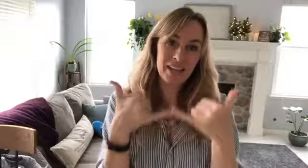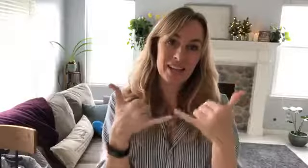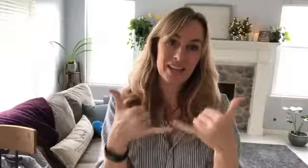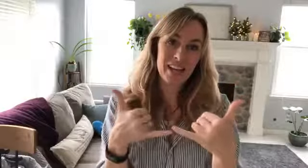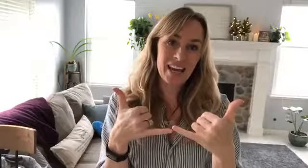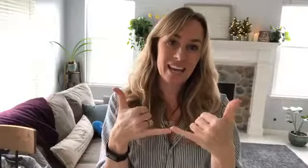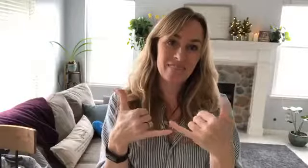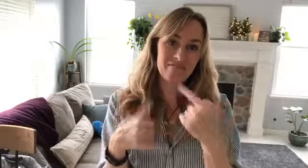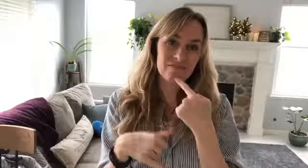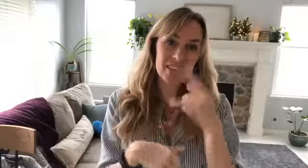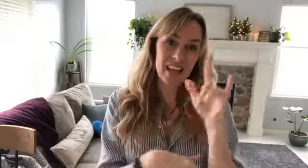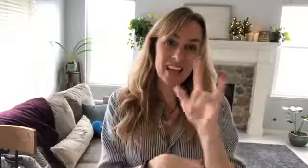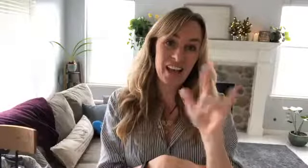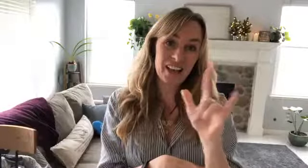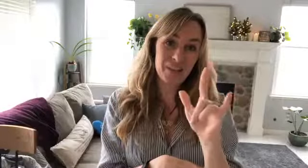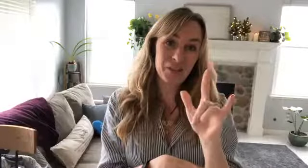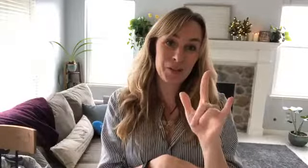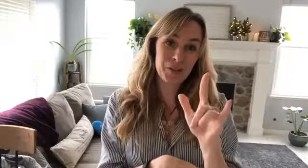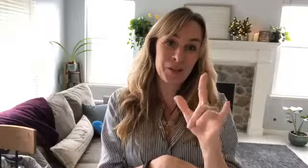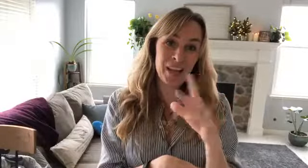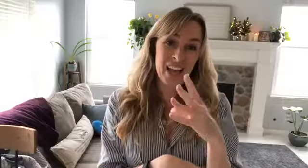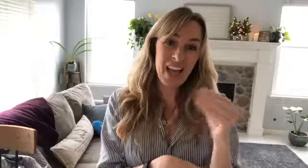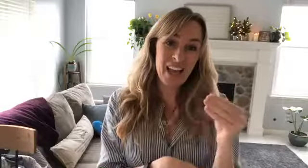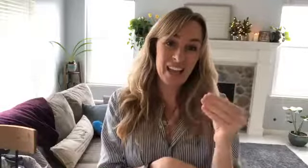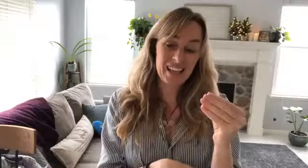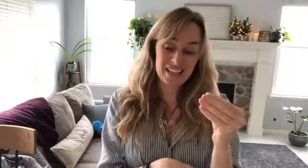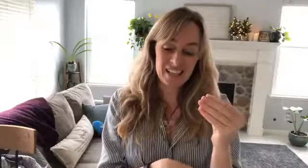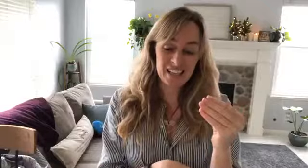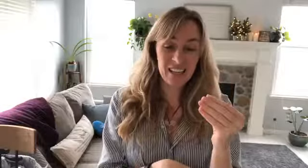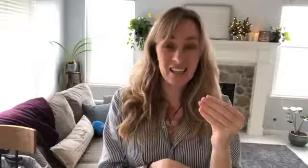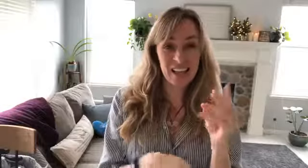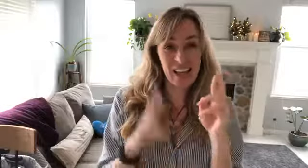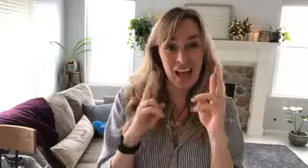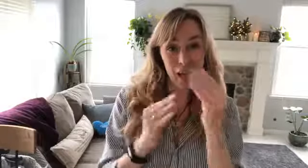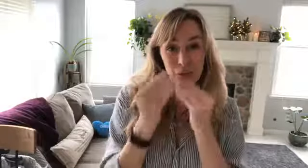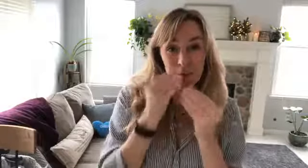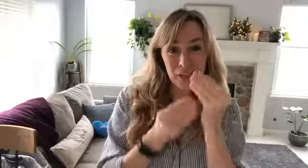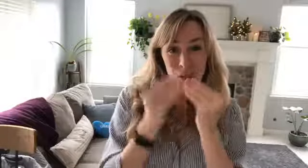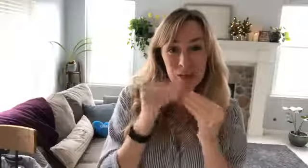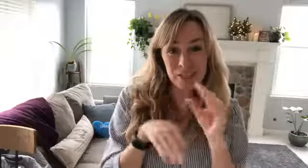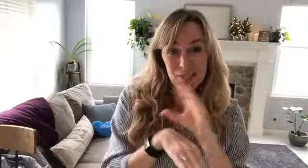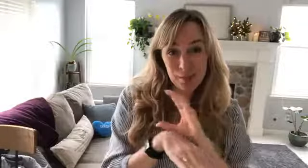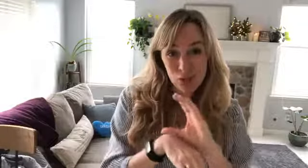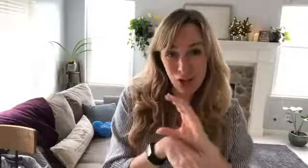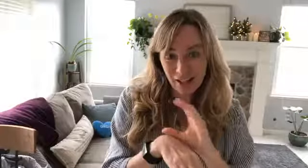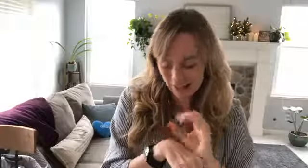today say I love you and I hope that you eat some chocolate